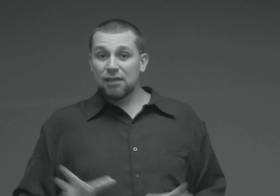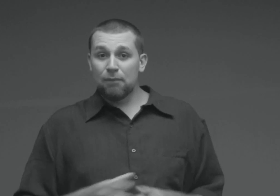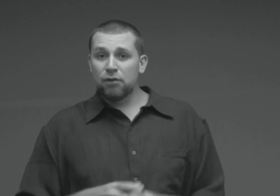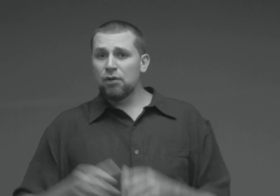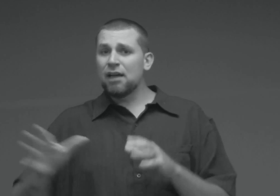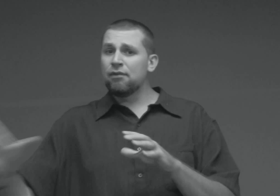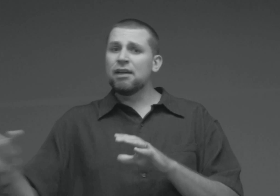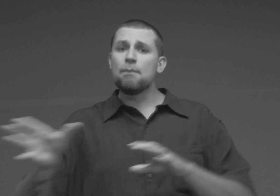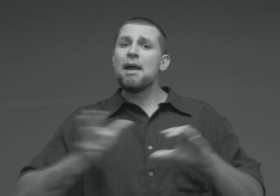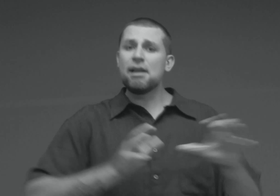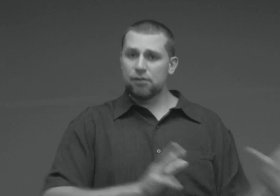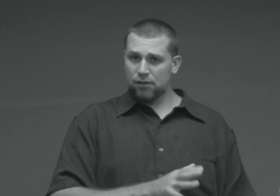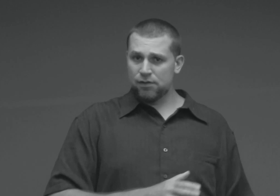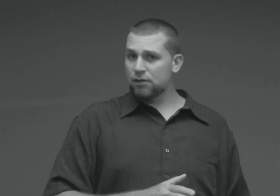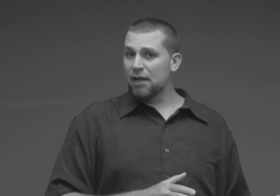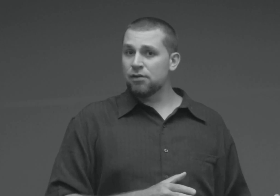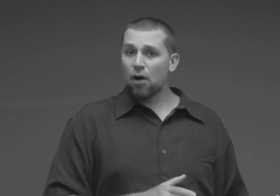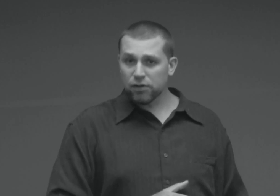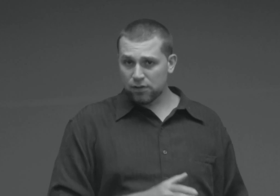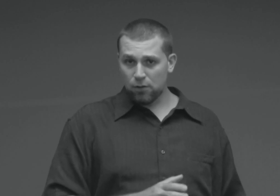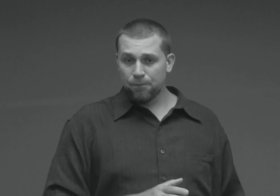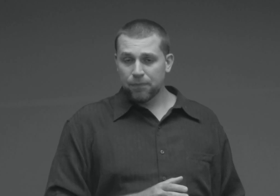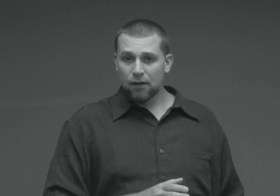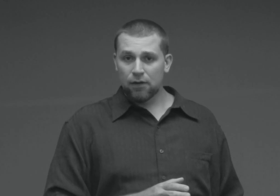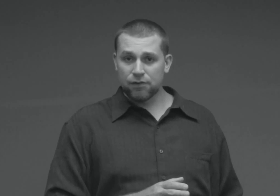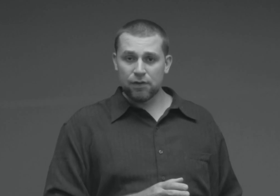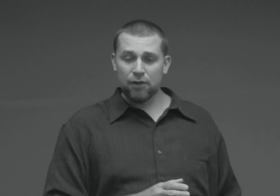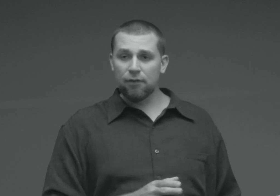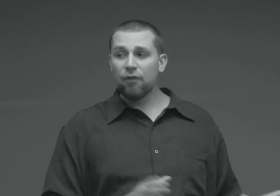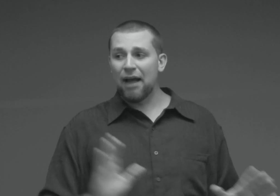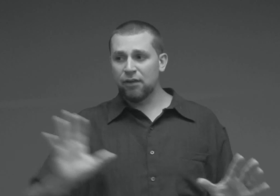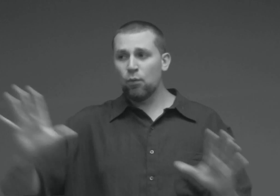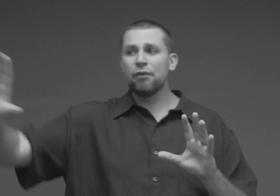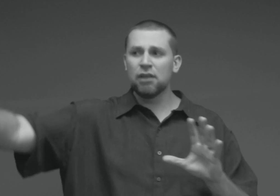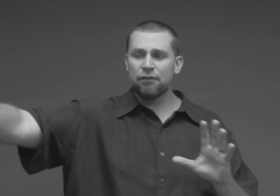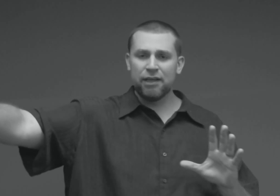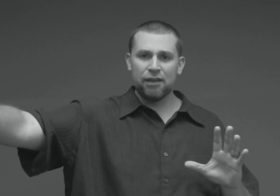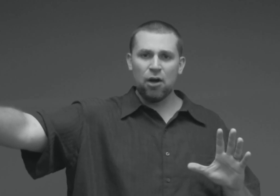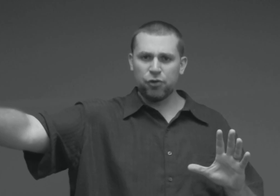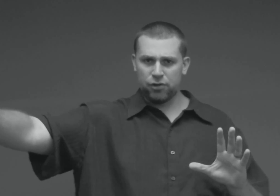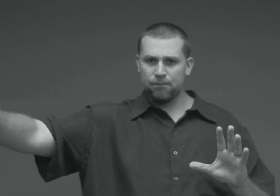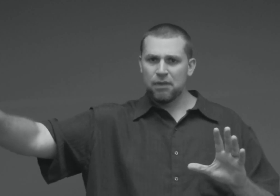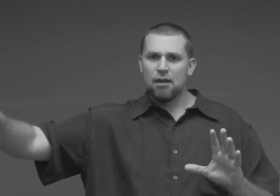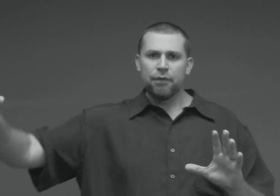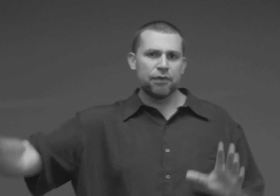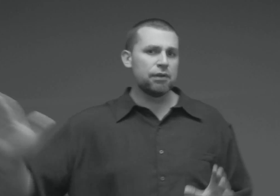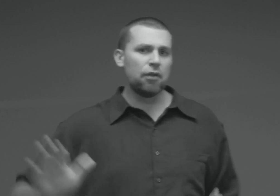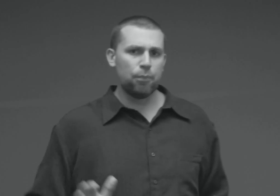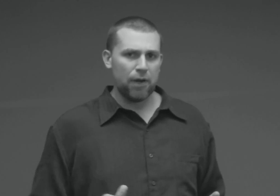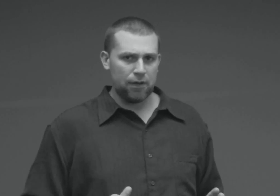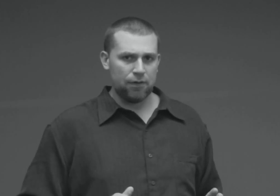salmon do not even get to make it to this stage also, considering the fact that while they're living in the ocean, there's another predator